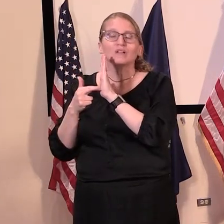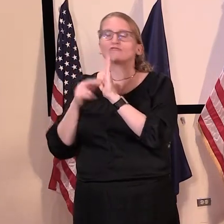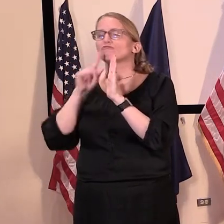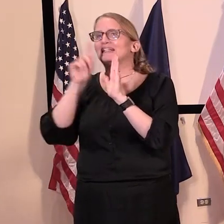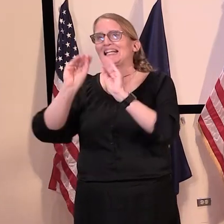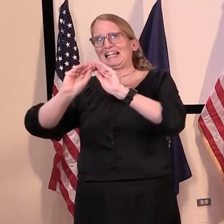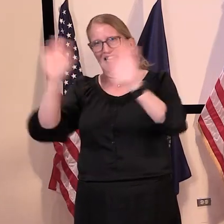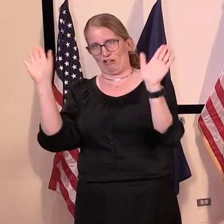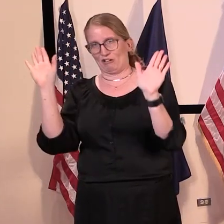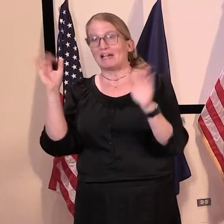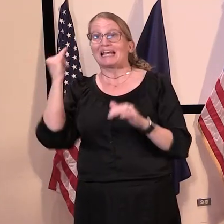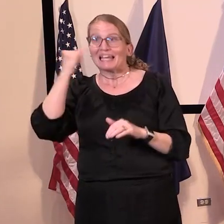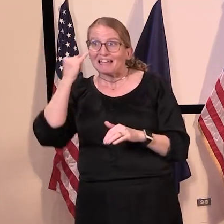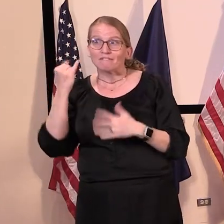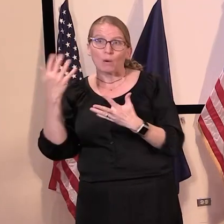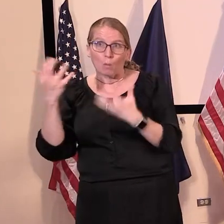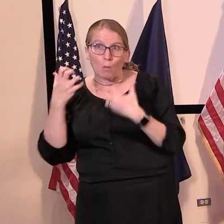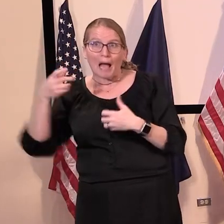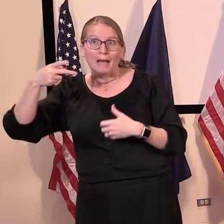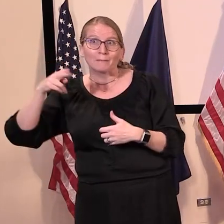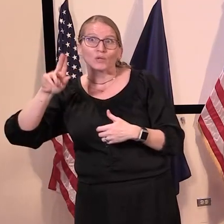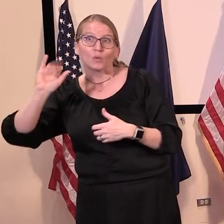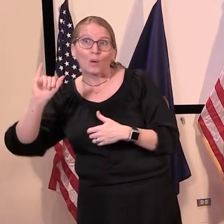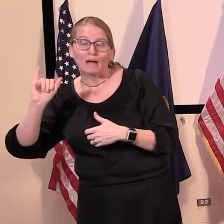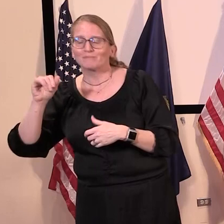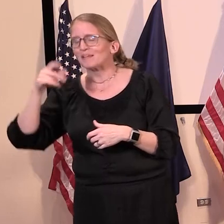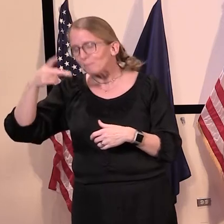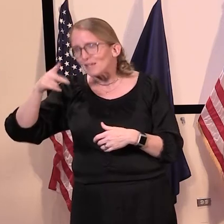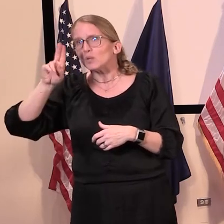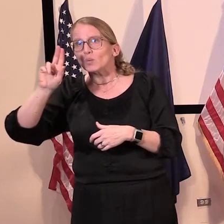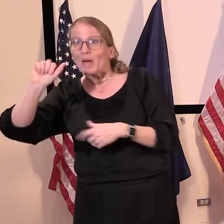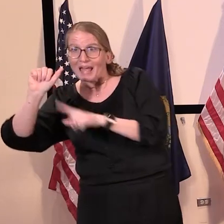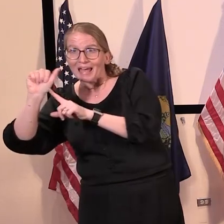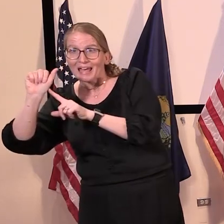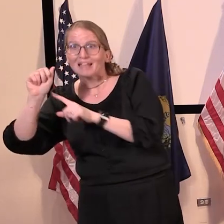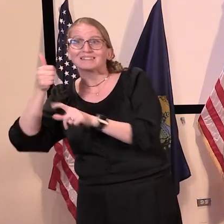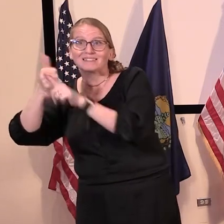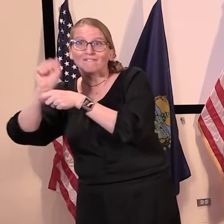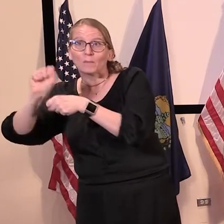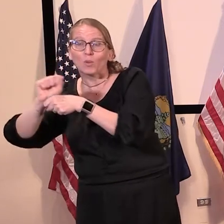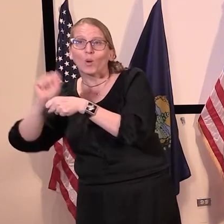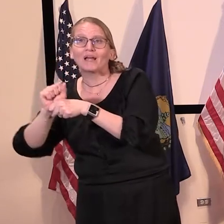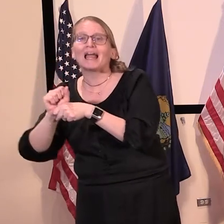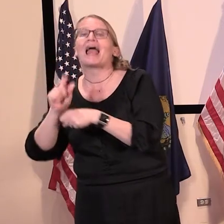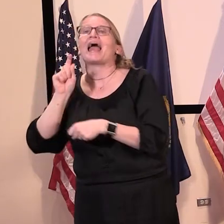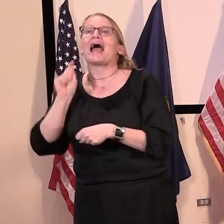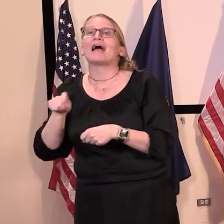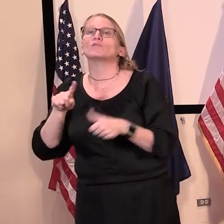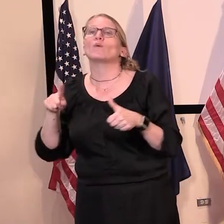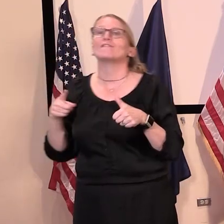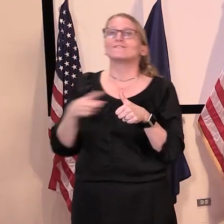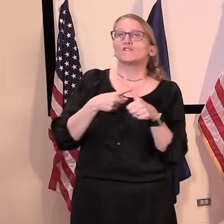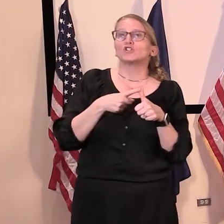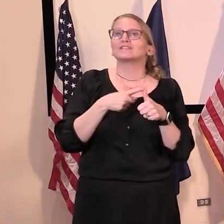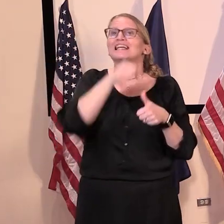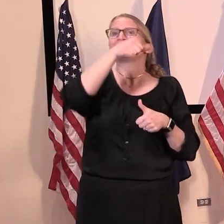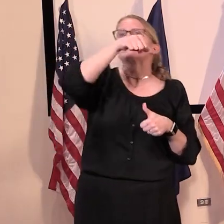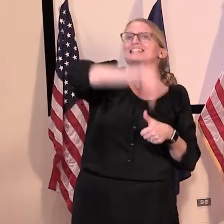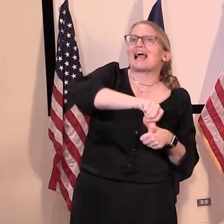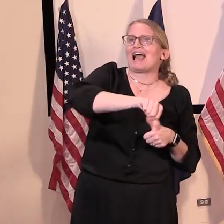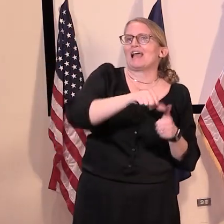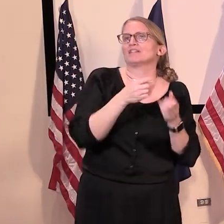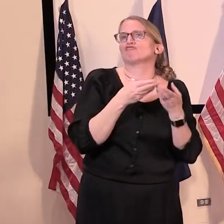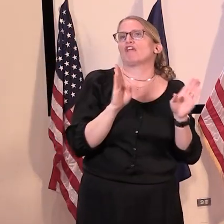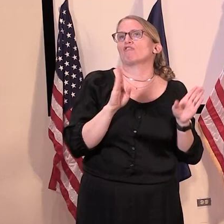be denied for you general UI before they can be eligible for PUA. What we've done is try to streamline that